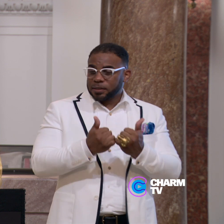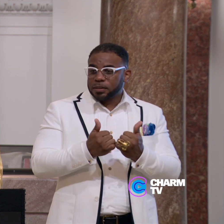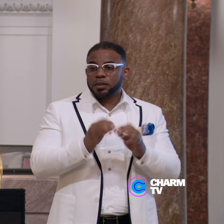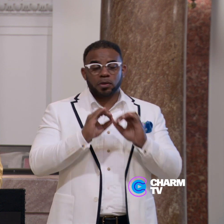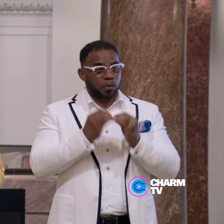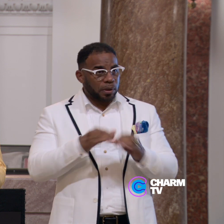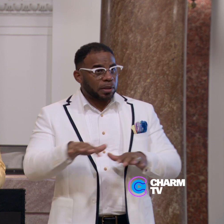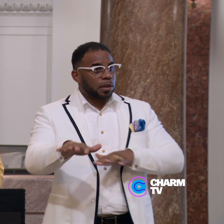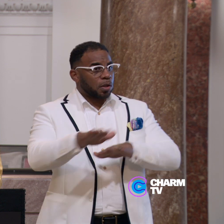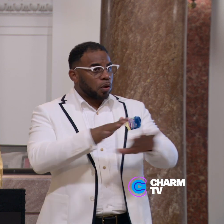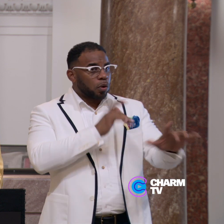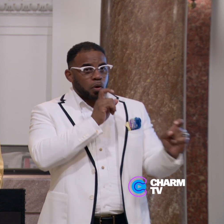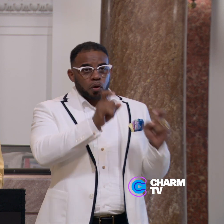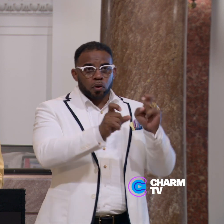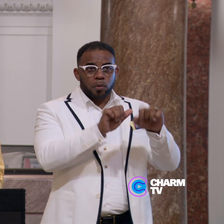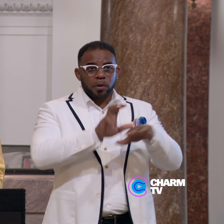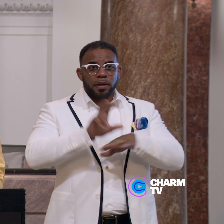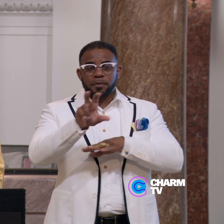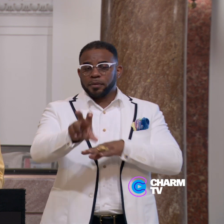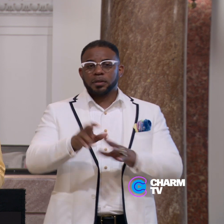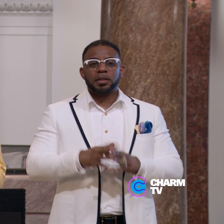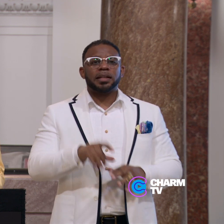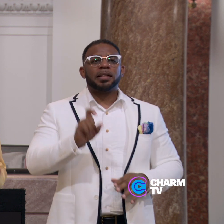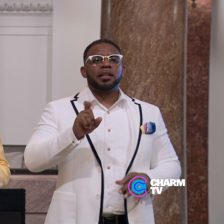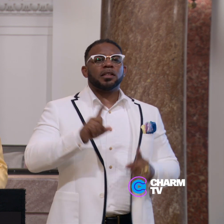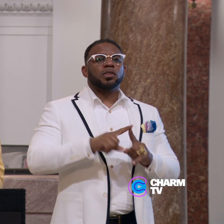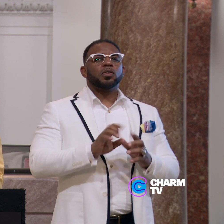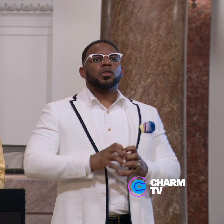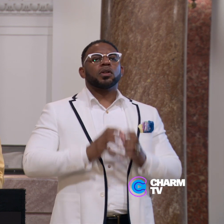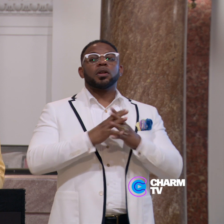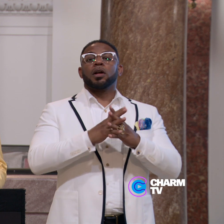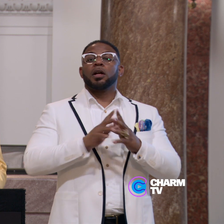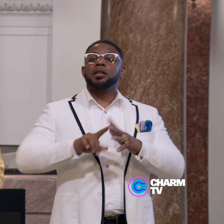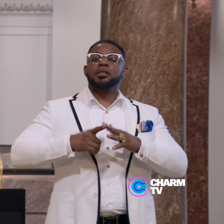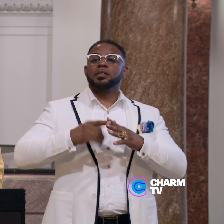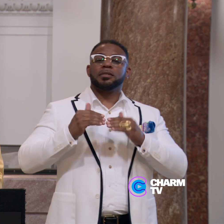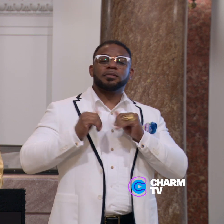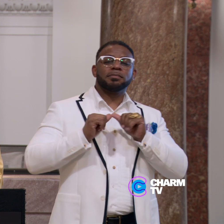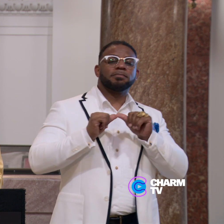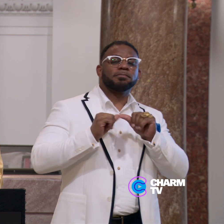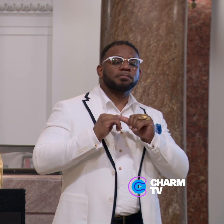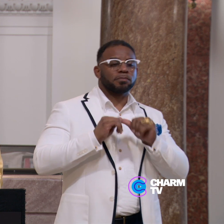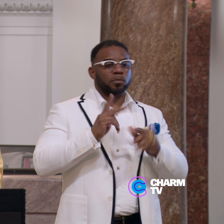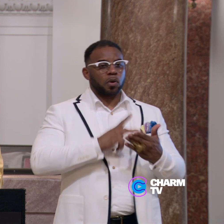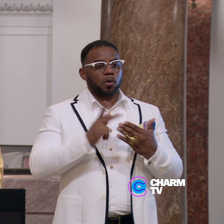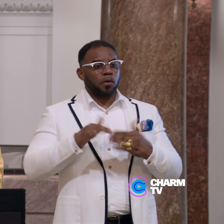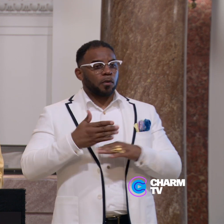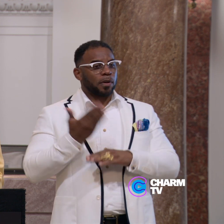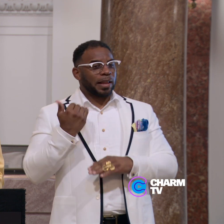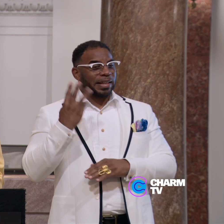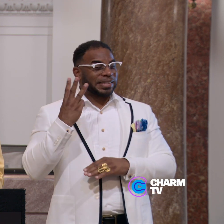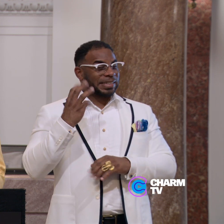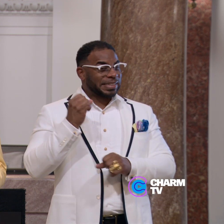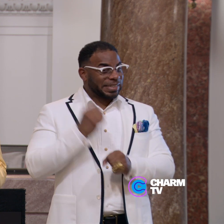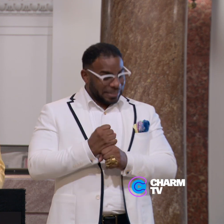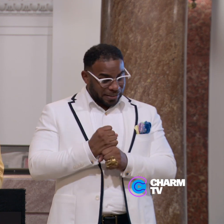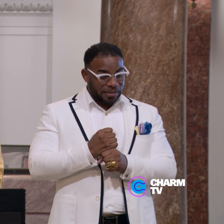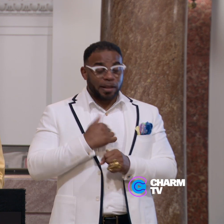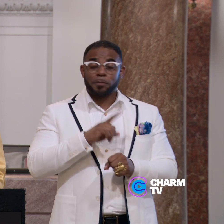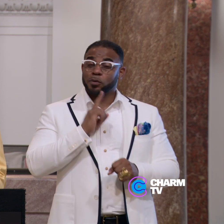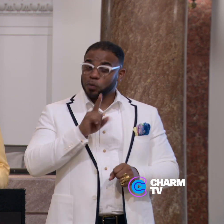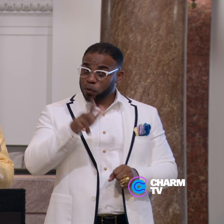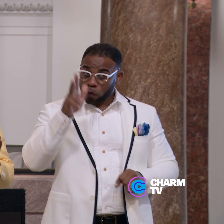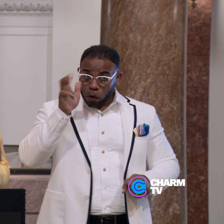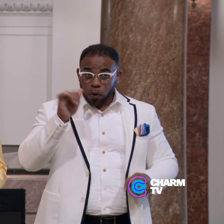and organizations who contributed to the investment needed to launch and sustain the program over the last six years. I'm